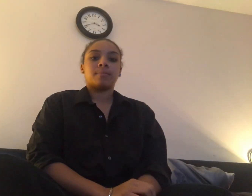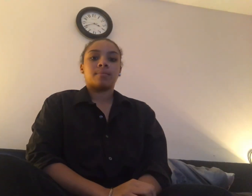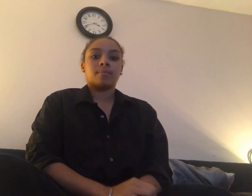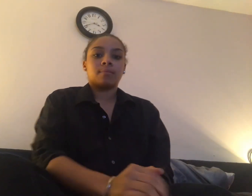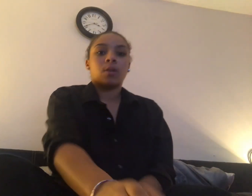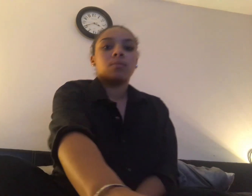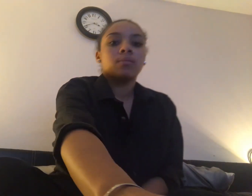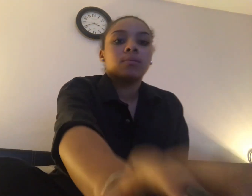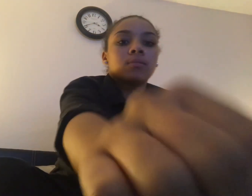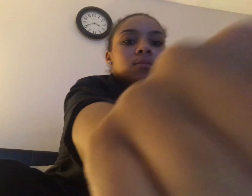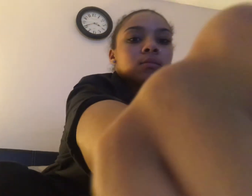Thank you. Thank you.